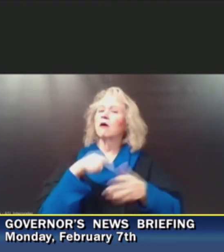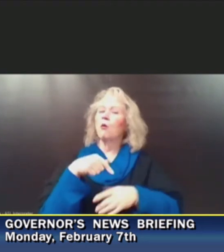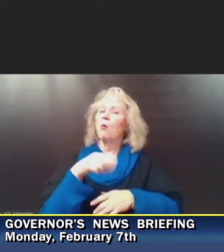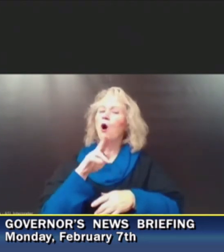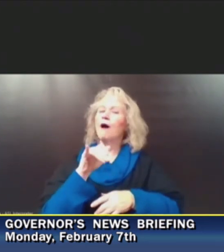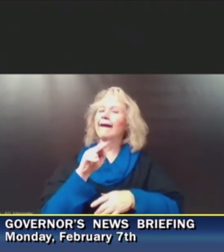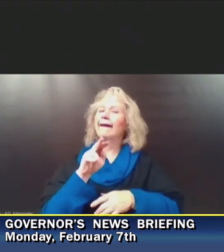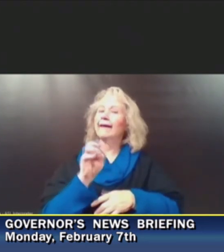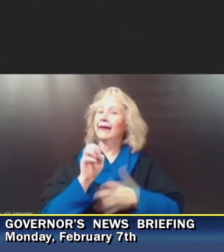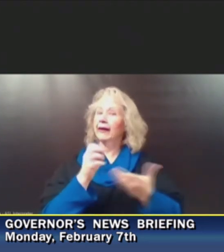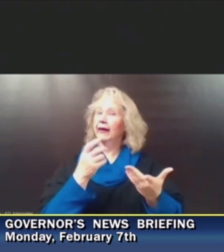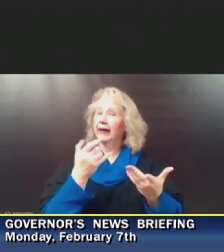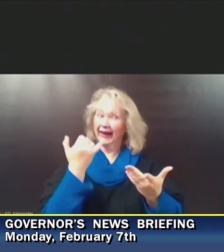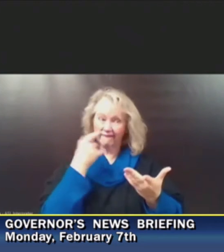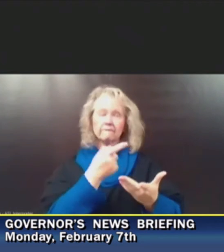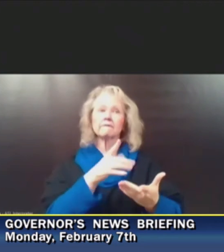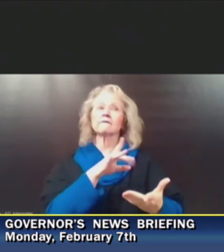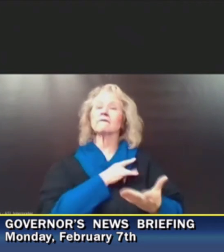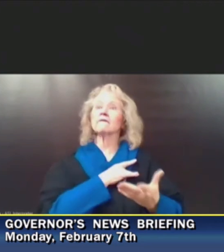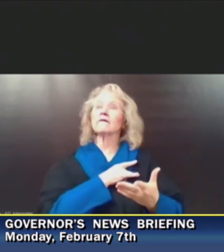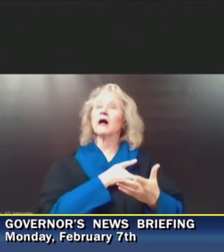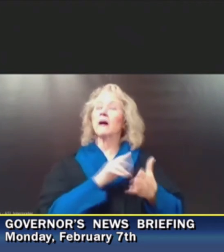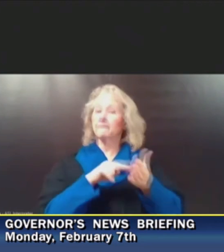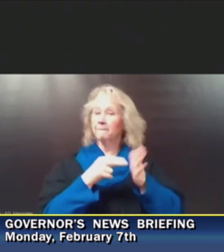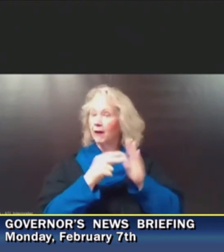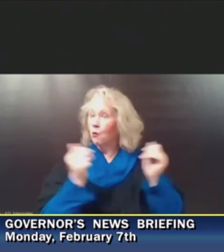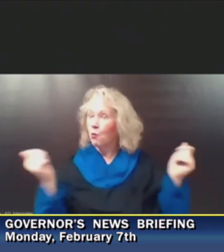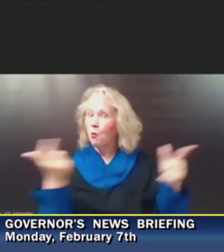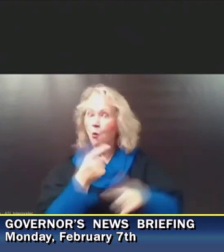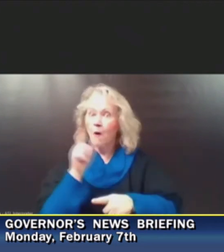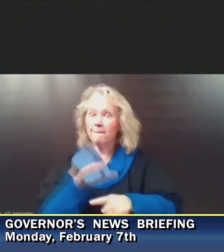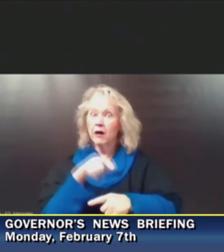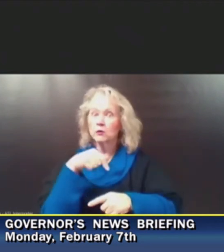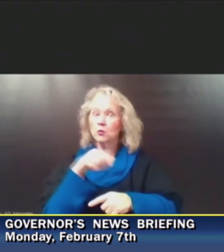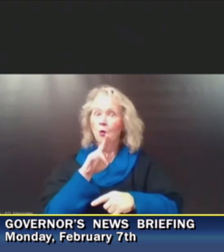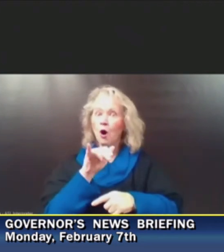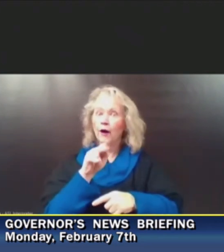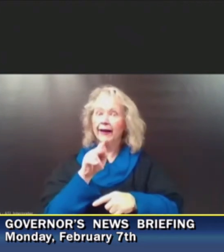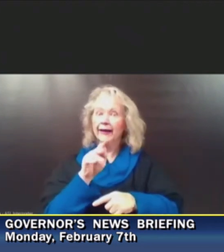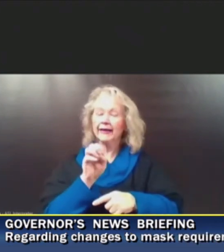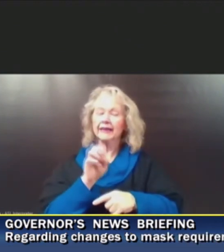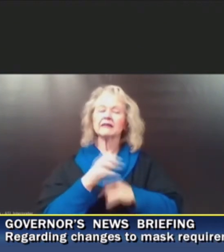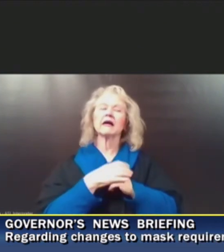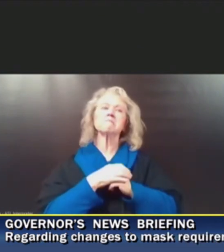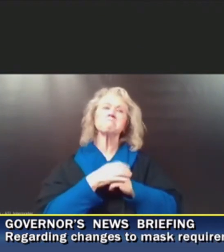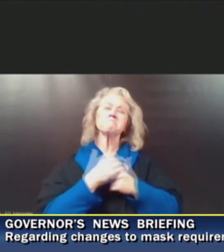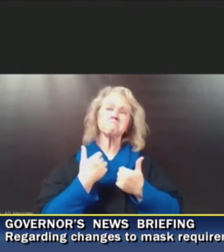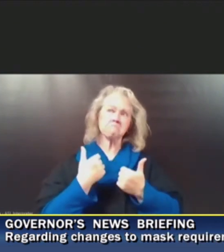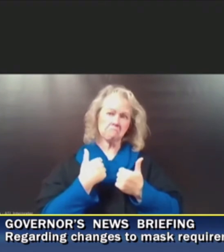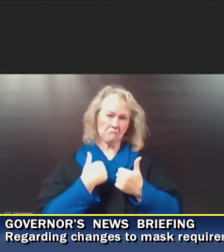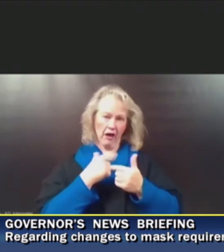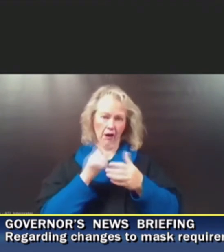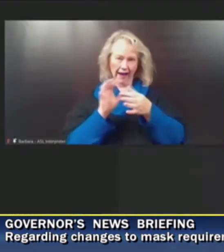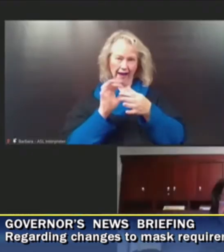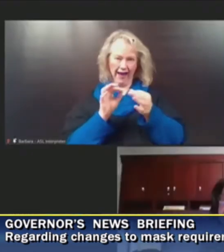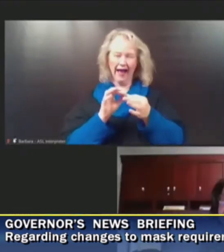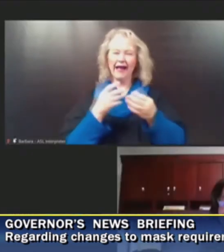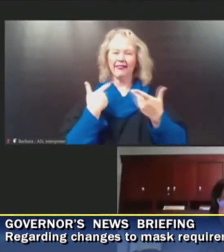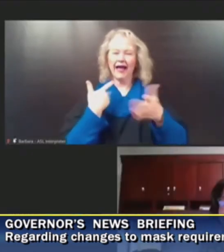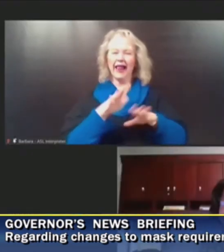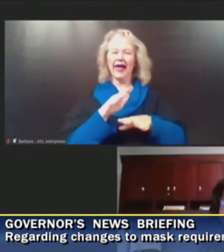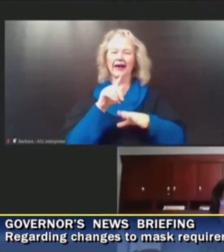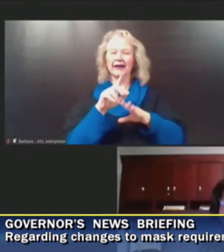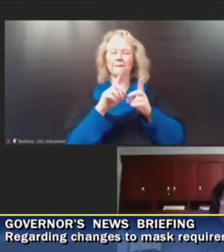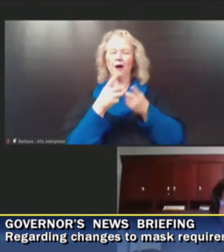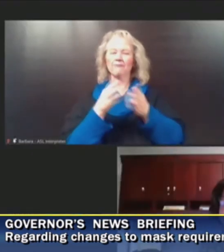has to now quarantine if one person were to get COVID? How is that going to be handled? I'll start and then pass it right over to public health. But